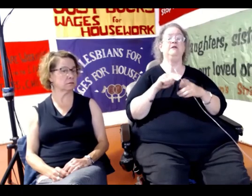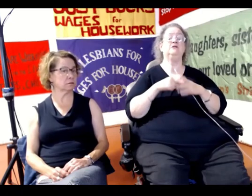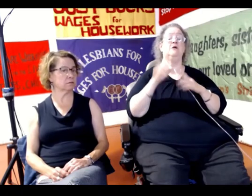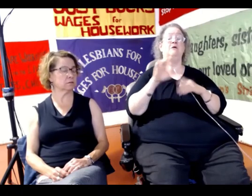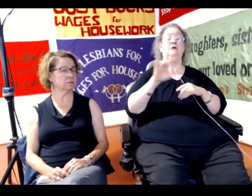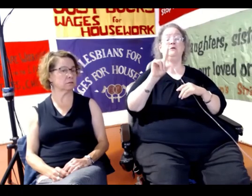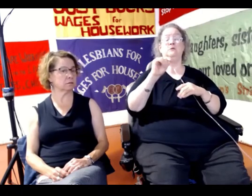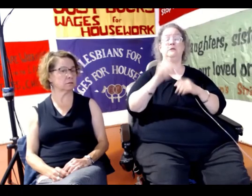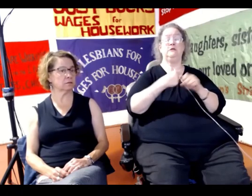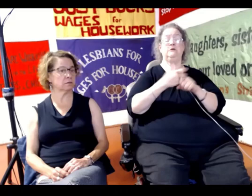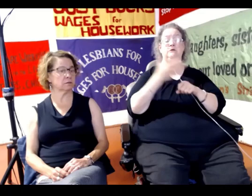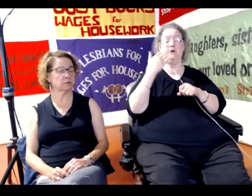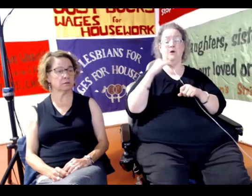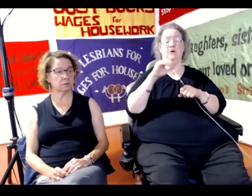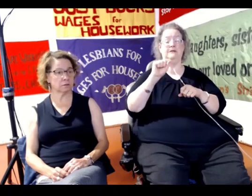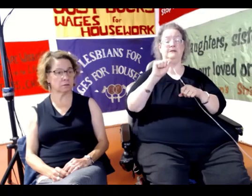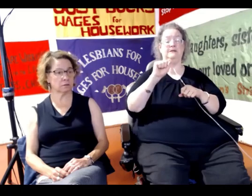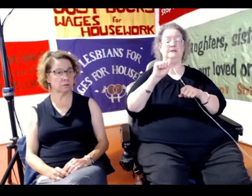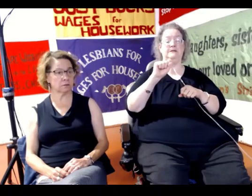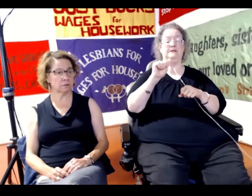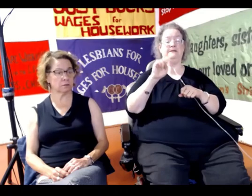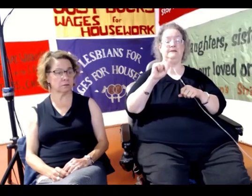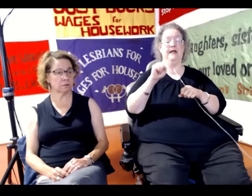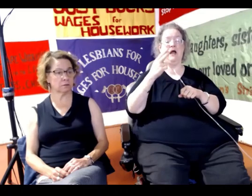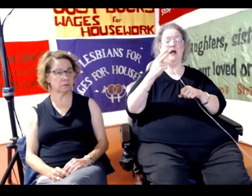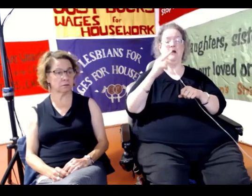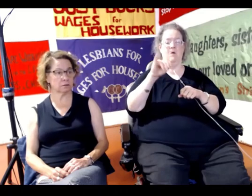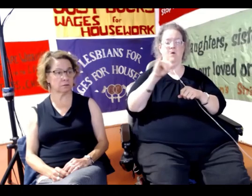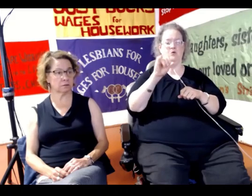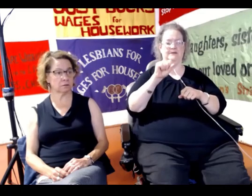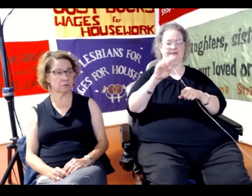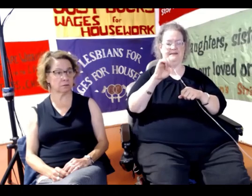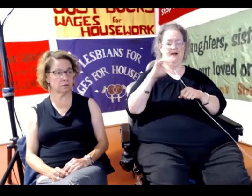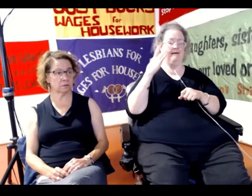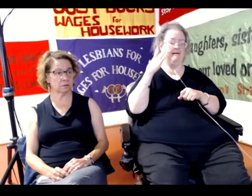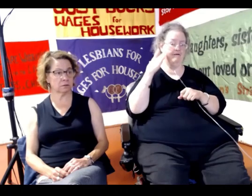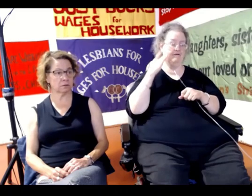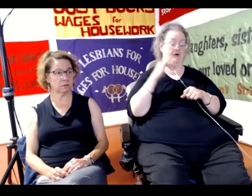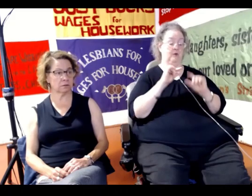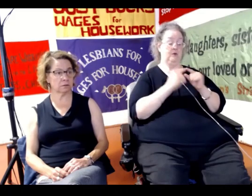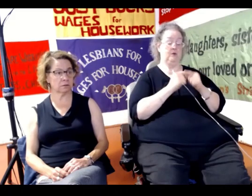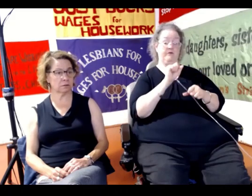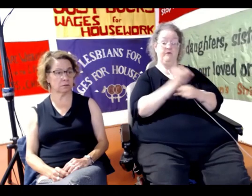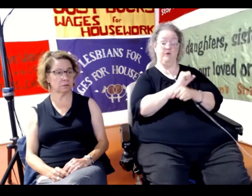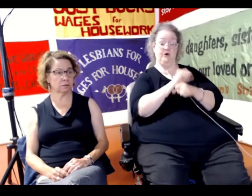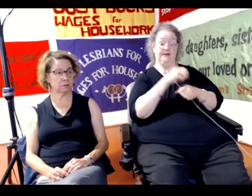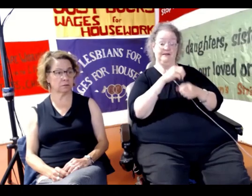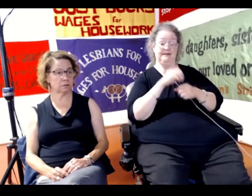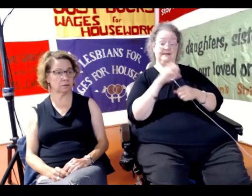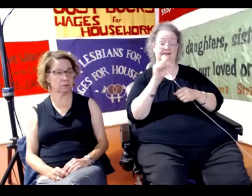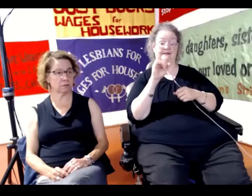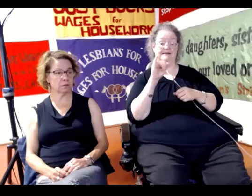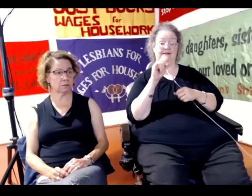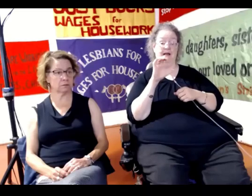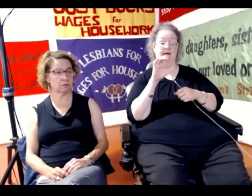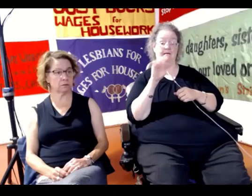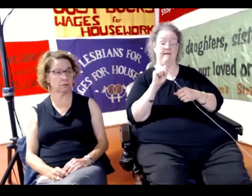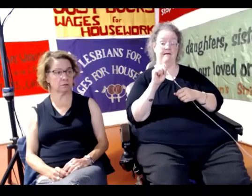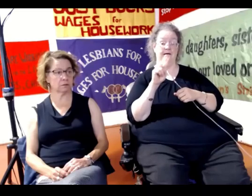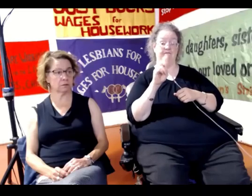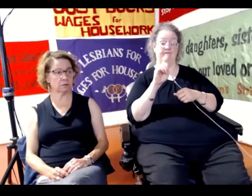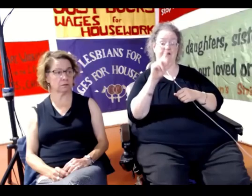California, and it began as a group of workers who were working in Silicon Valley who felt that